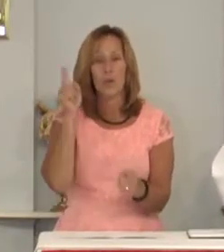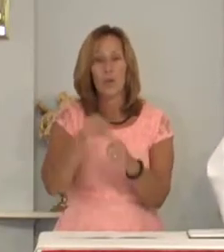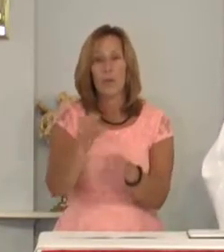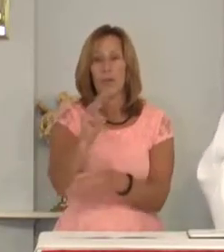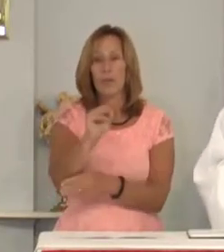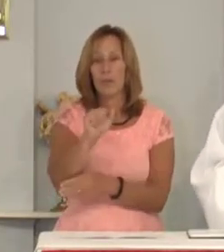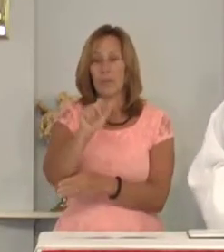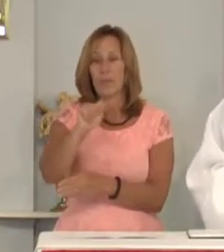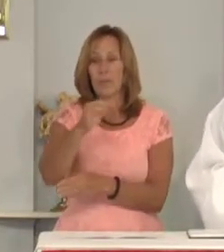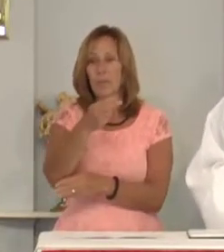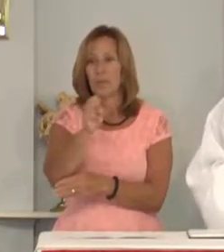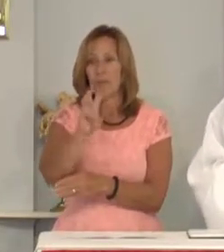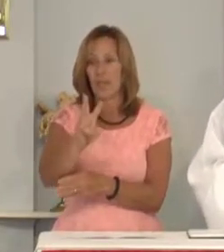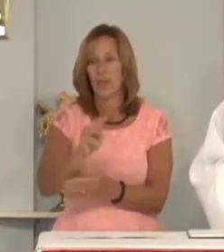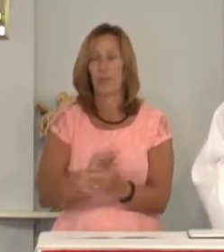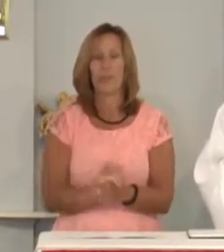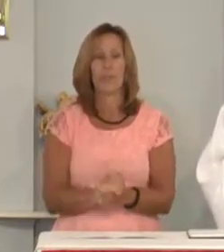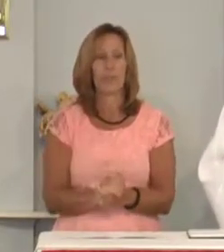to Matthew.